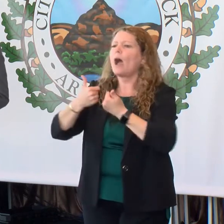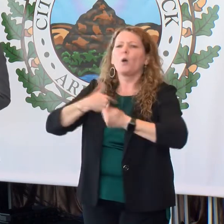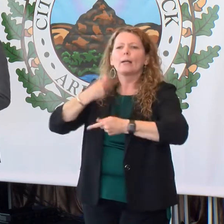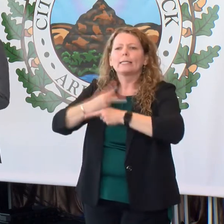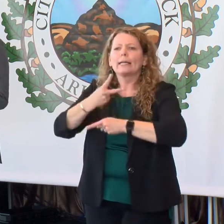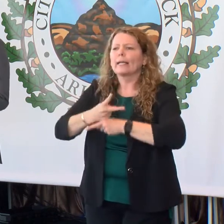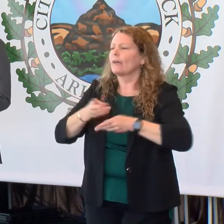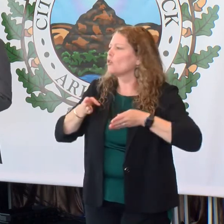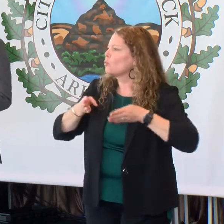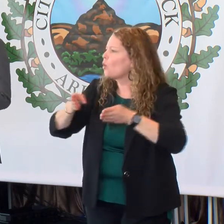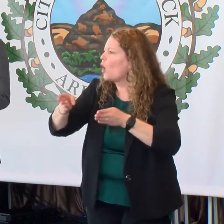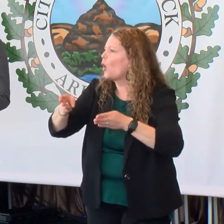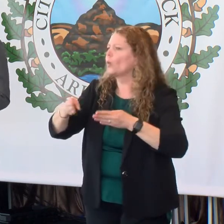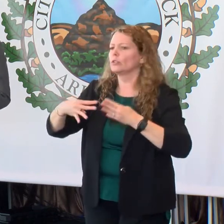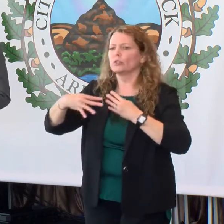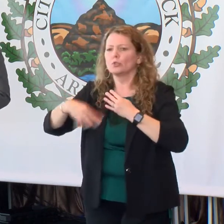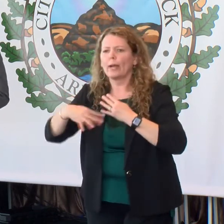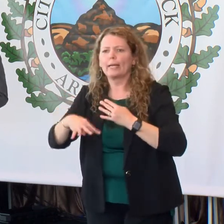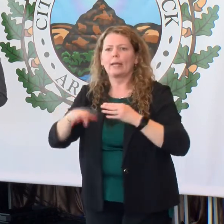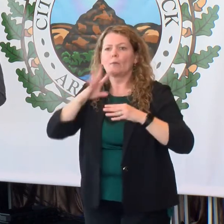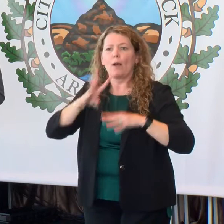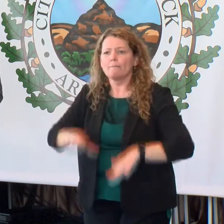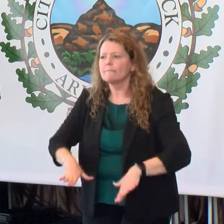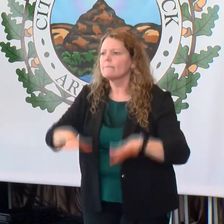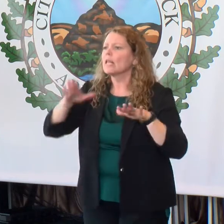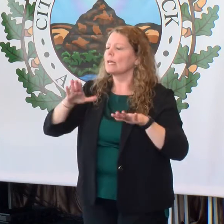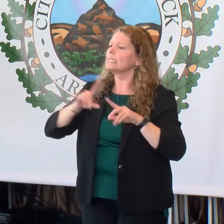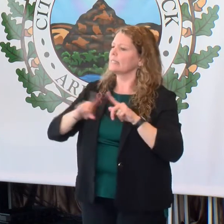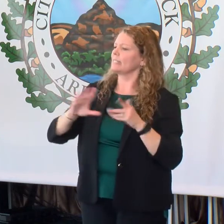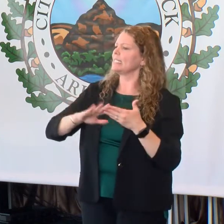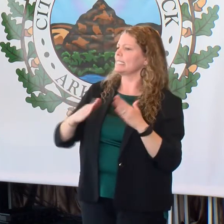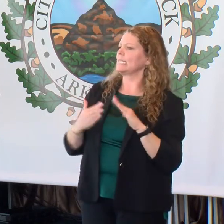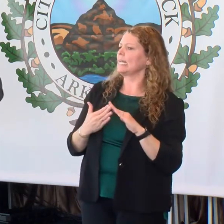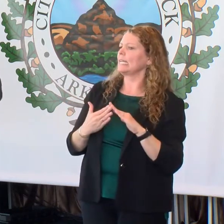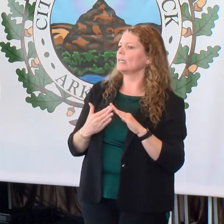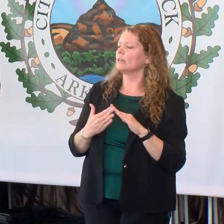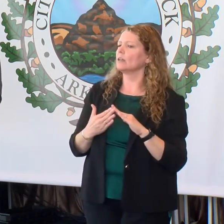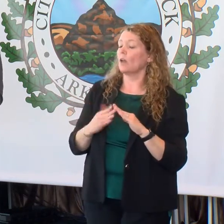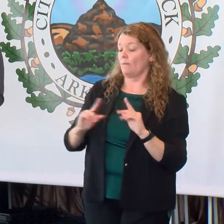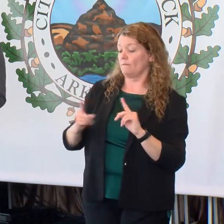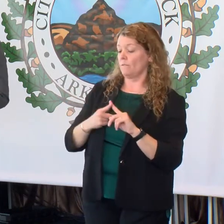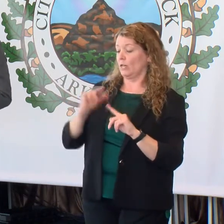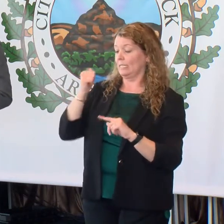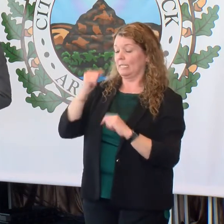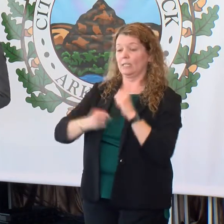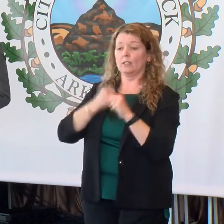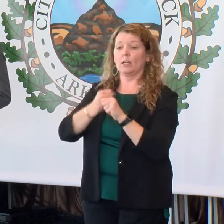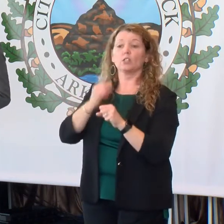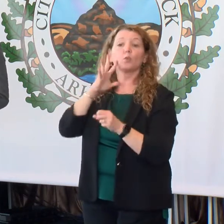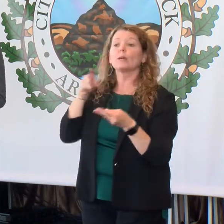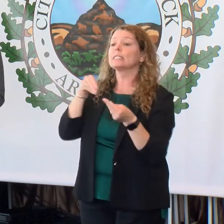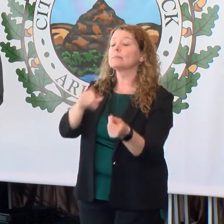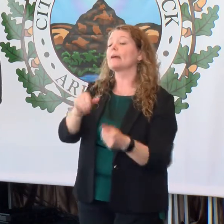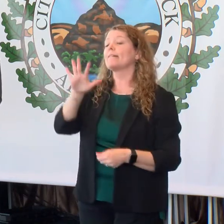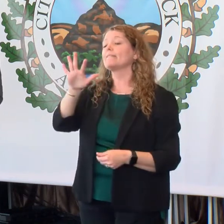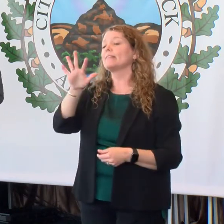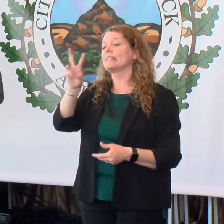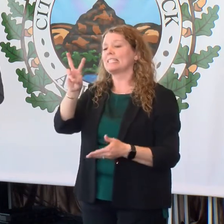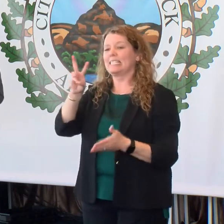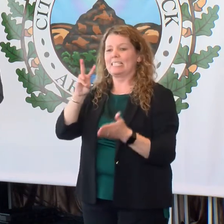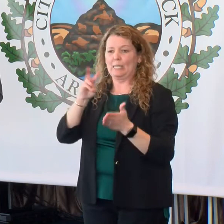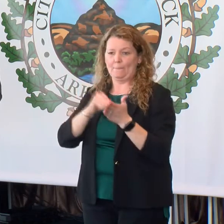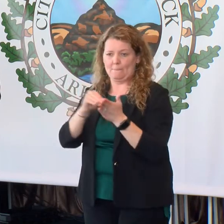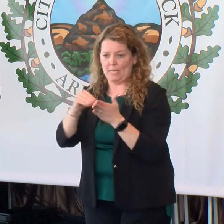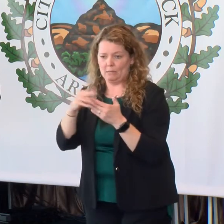of our roads, our drainage, and flooding here in our city? And so we will be spending in the first 10 years $50 million, which is $5 million